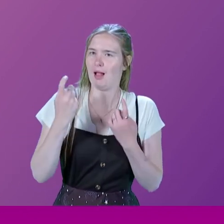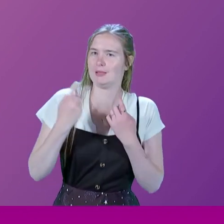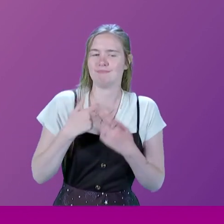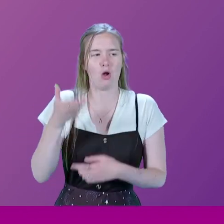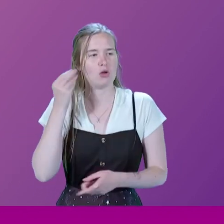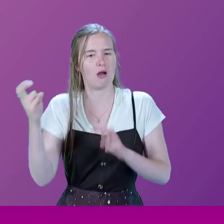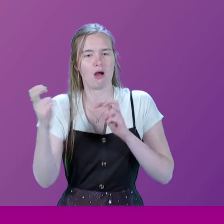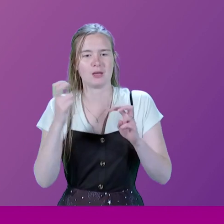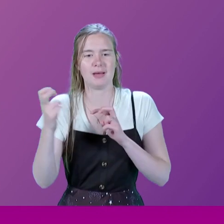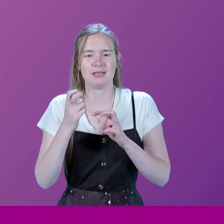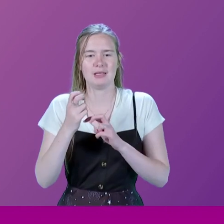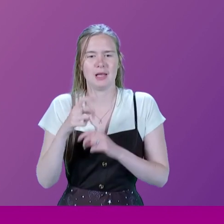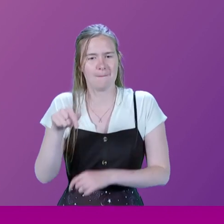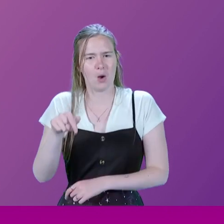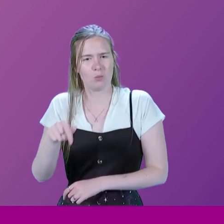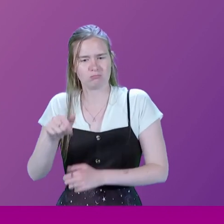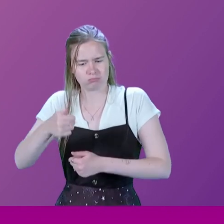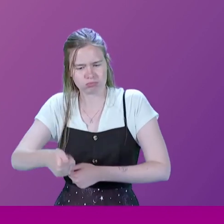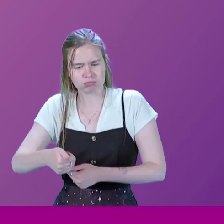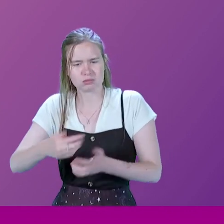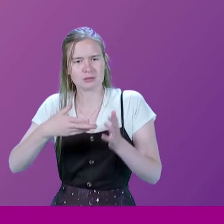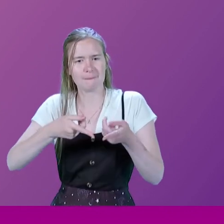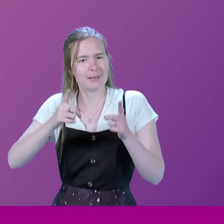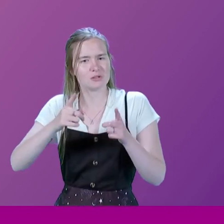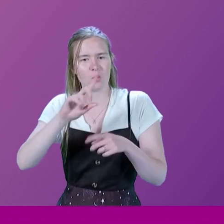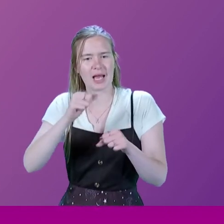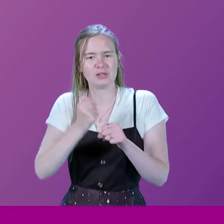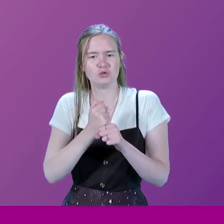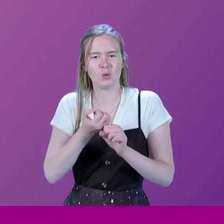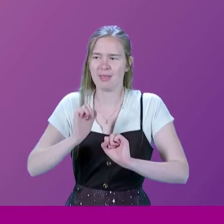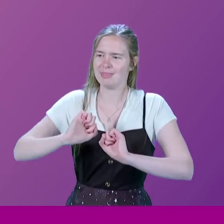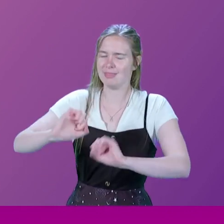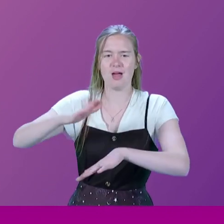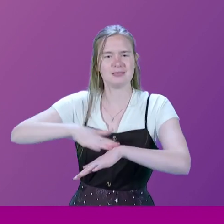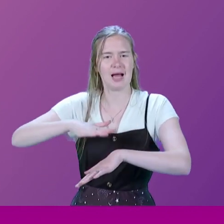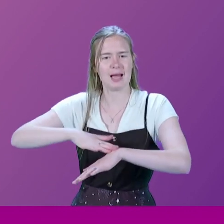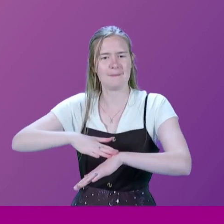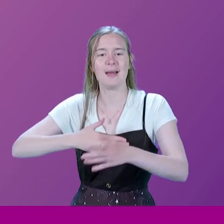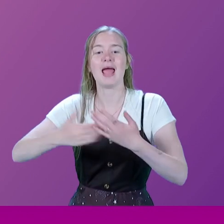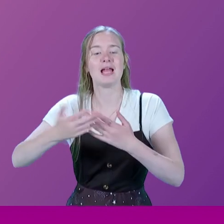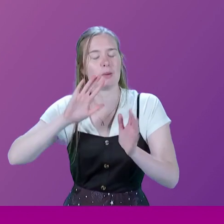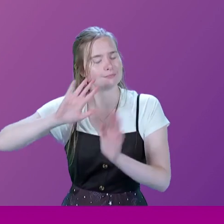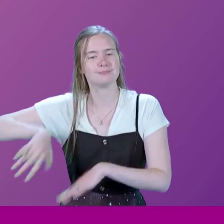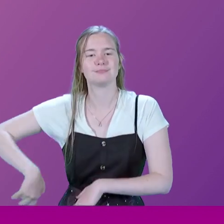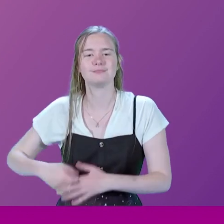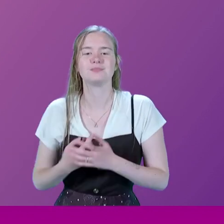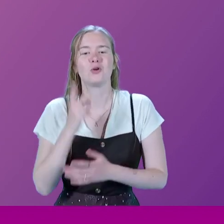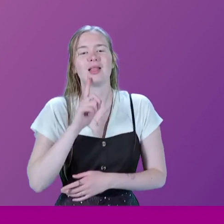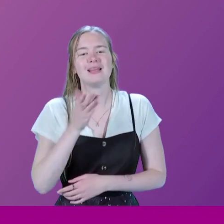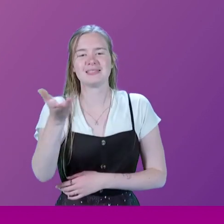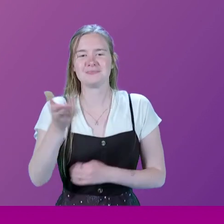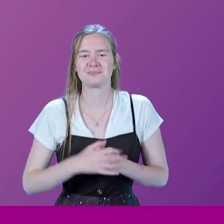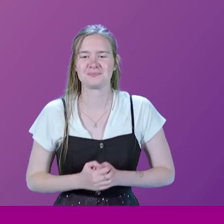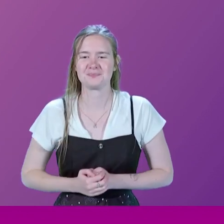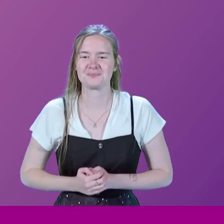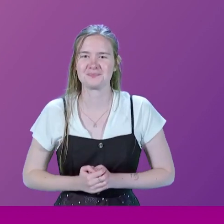argument about buttonholing ministers, but I did often wonder, why can't they just do it in their own time? Pretend me. Parking that issue there. To the lady there.